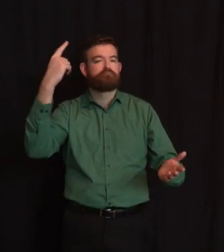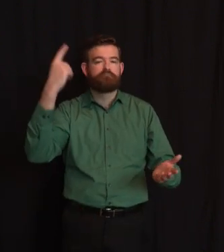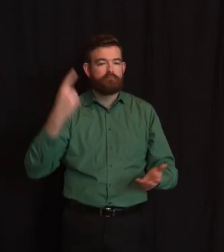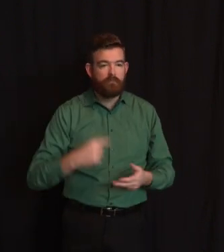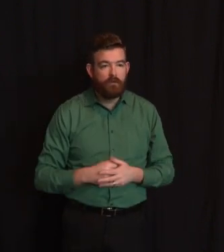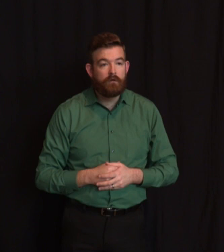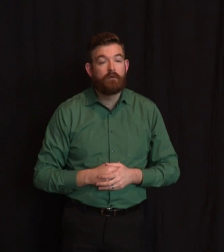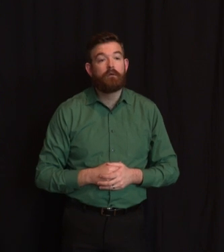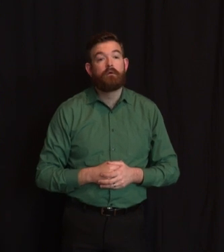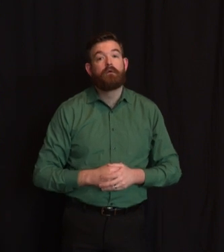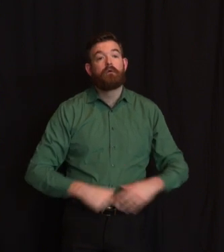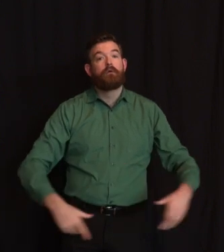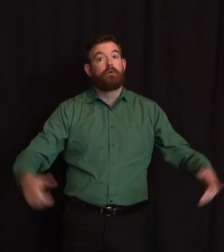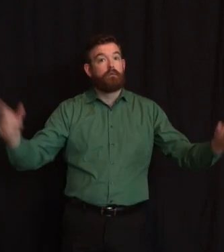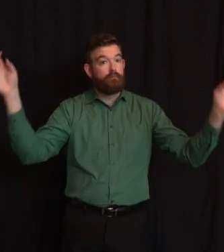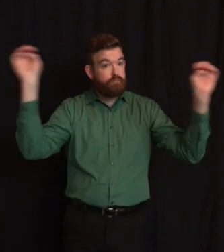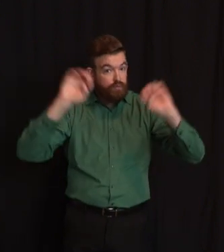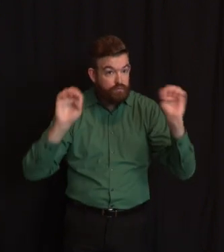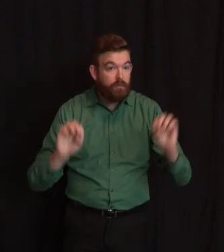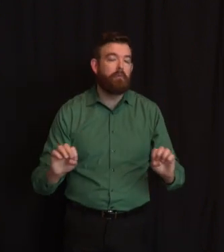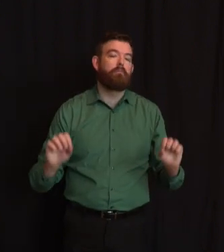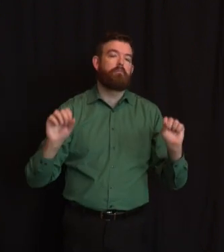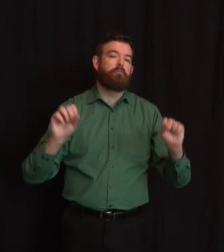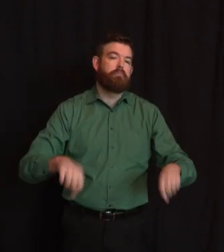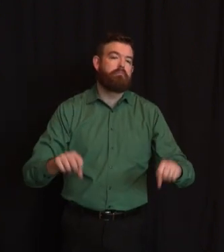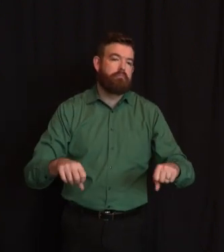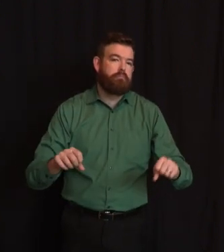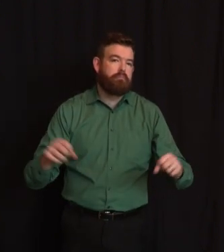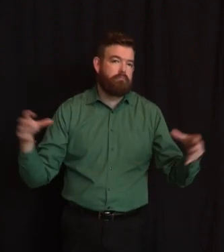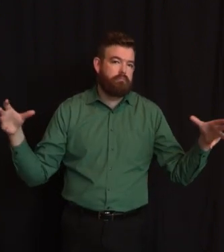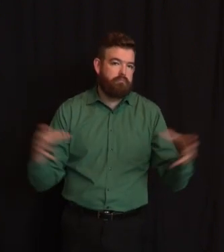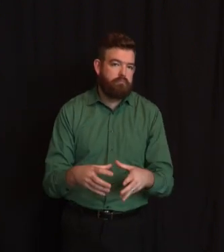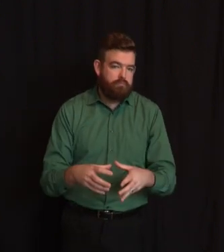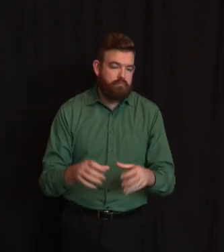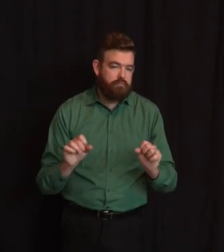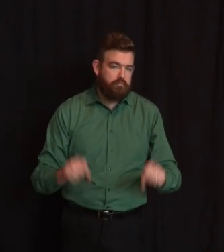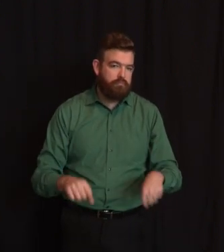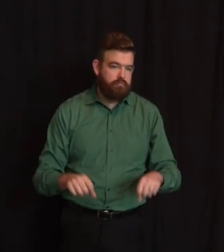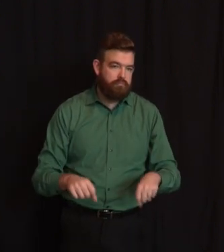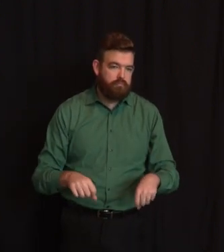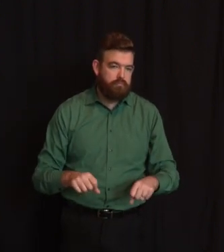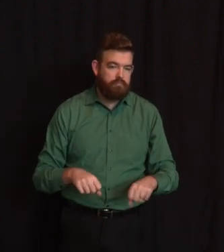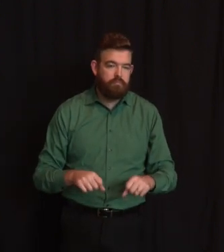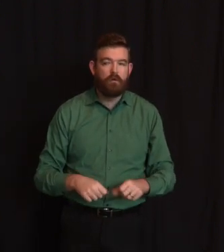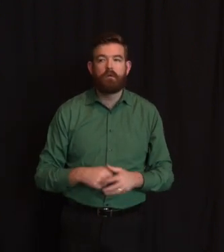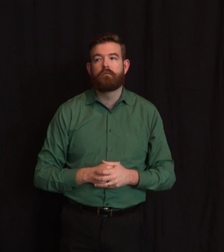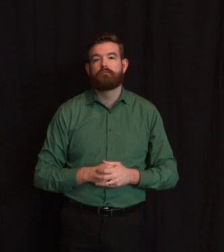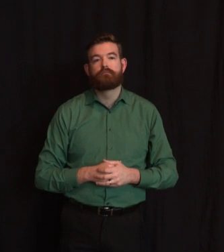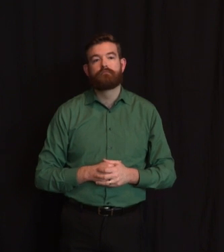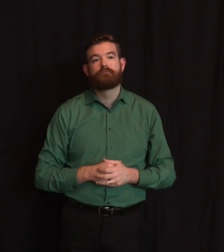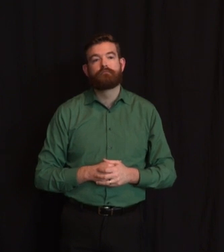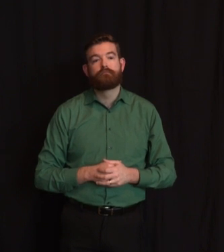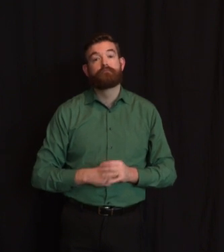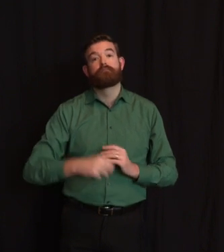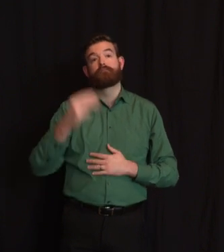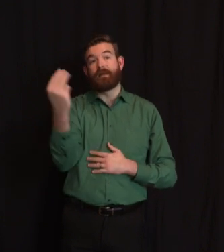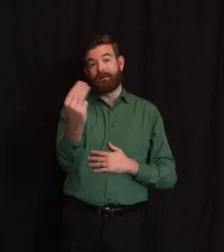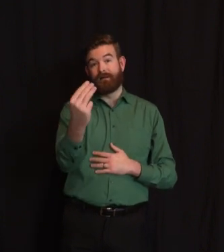that decision. I'll probably make that myself. Monday we have a White House VTC, and therefore we'll